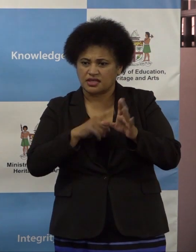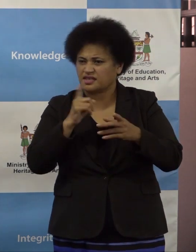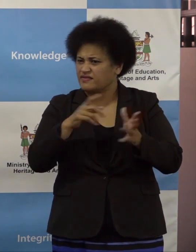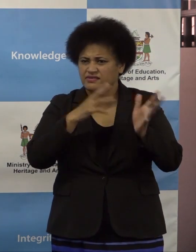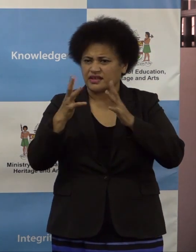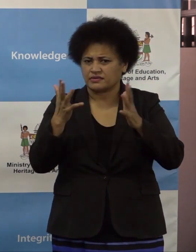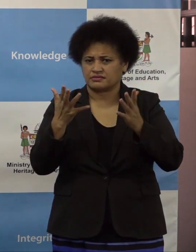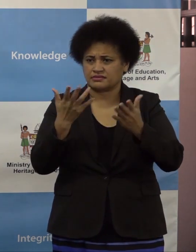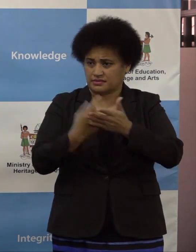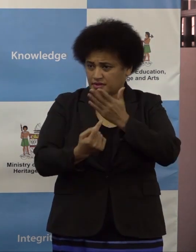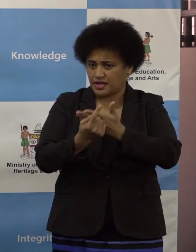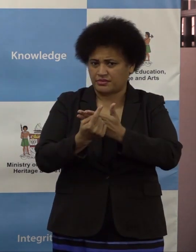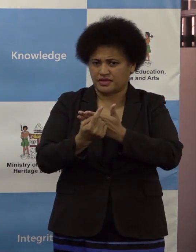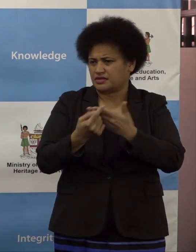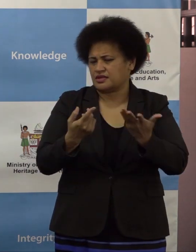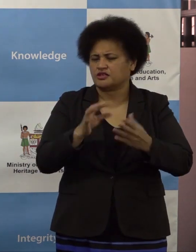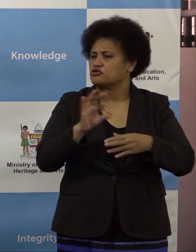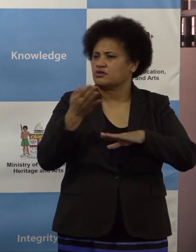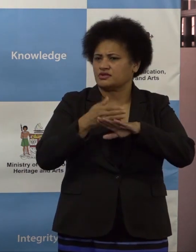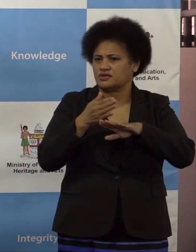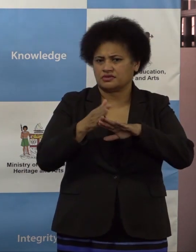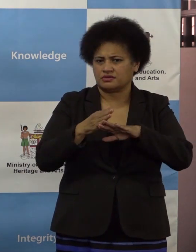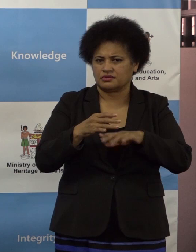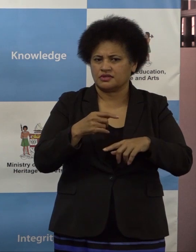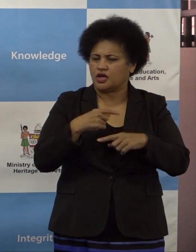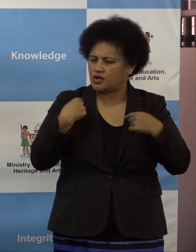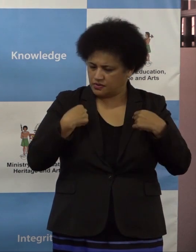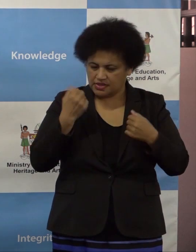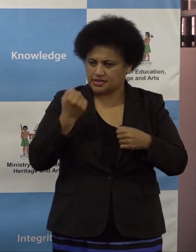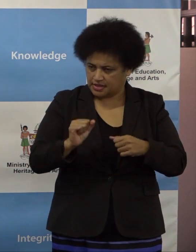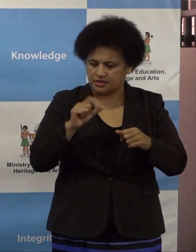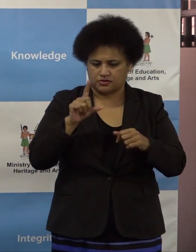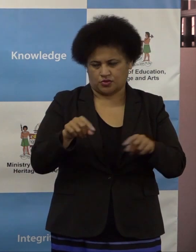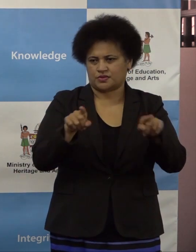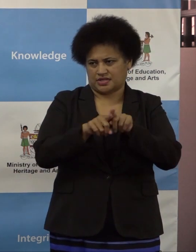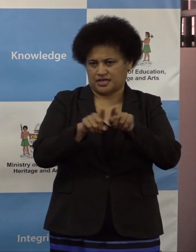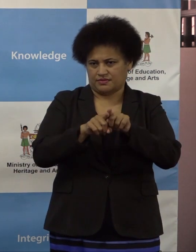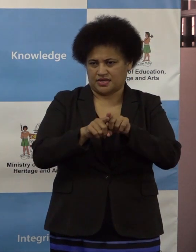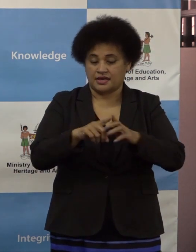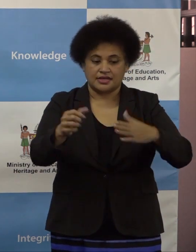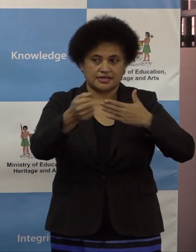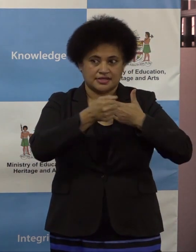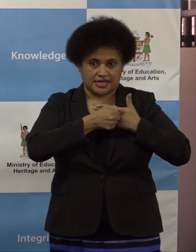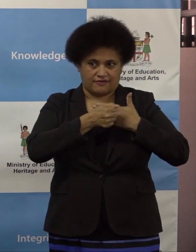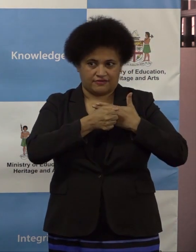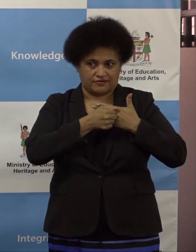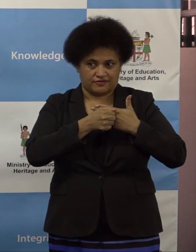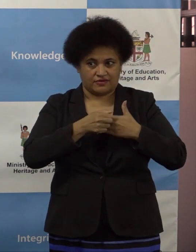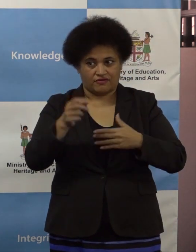nothing new for us. We have to do the same thing, which is first the priority is safety of people.